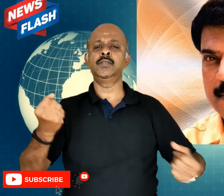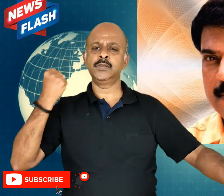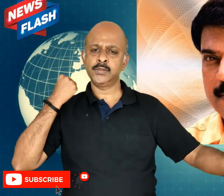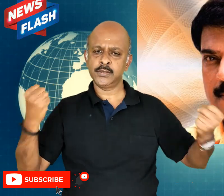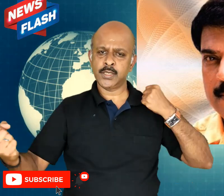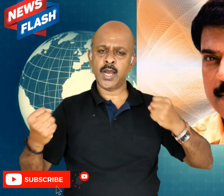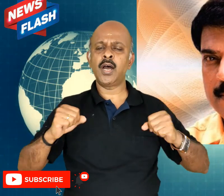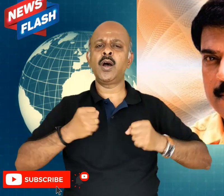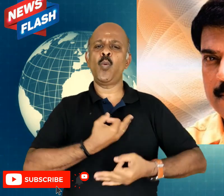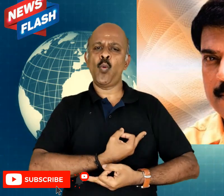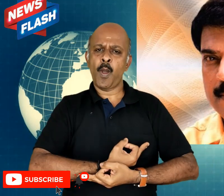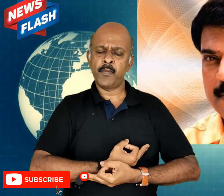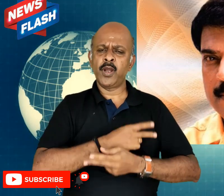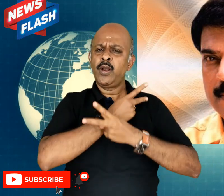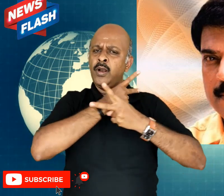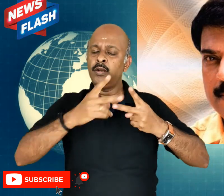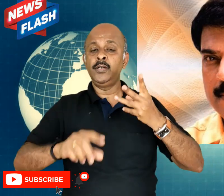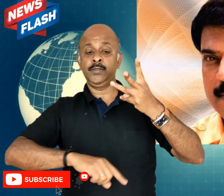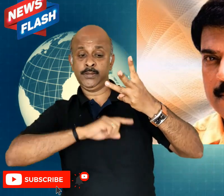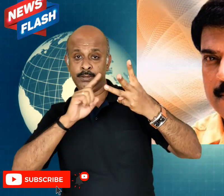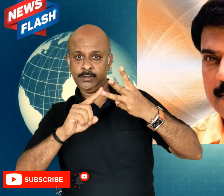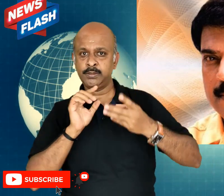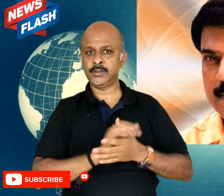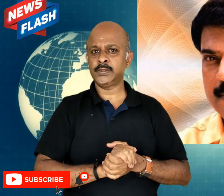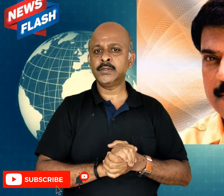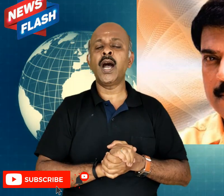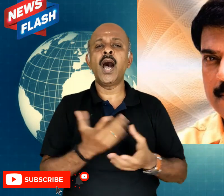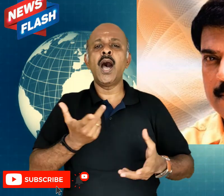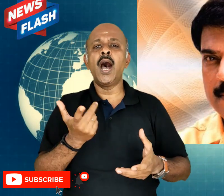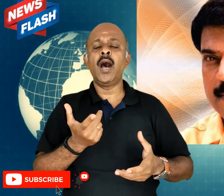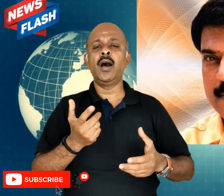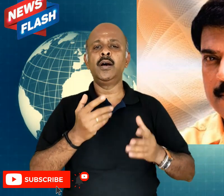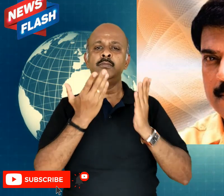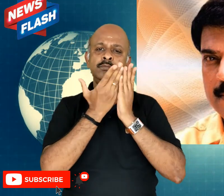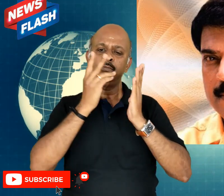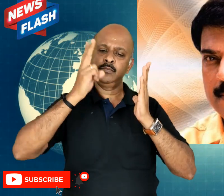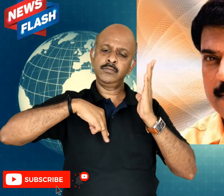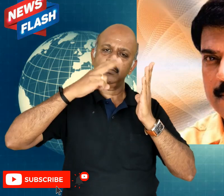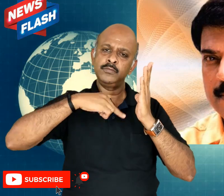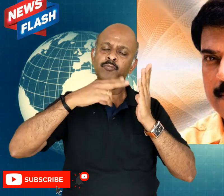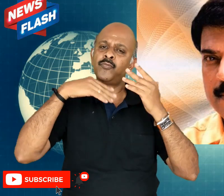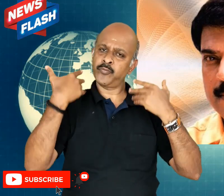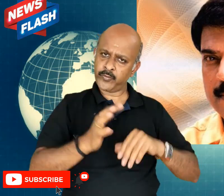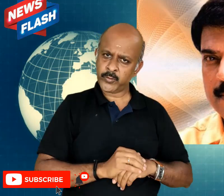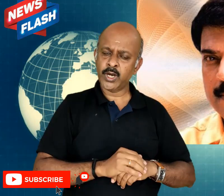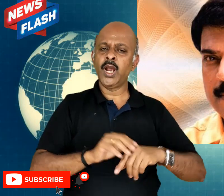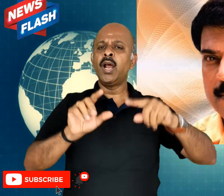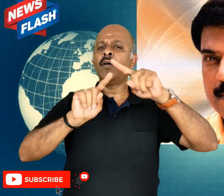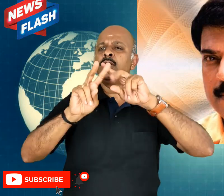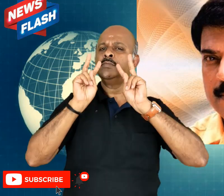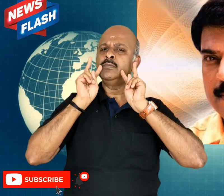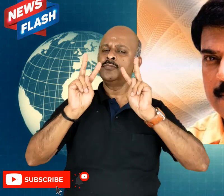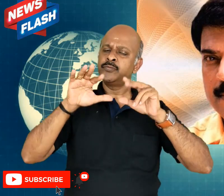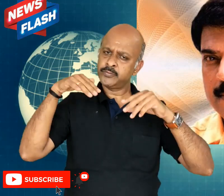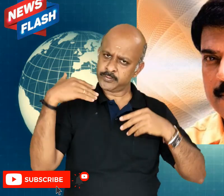practicing some gardening, farming and other things like working out, yoga and studying